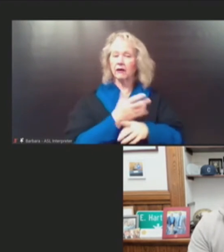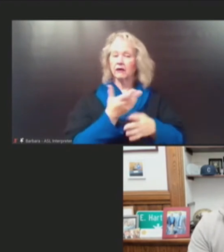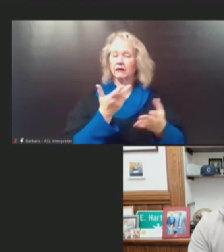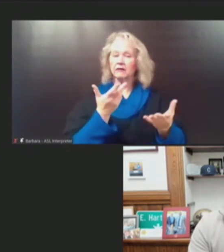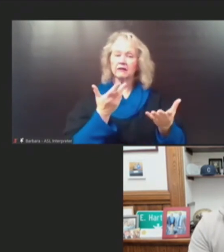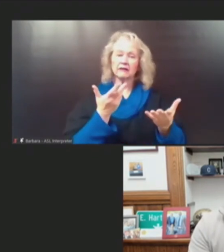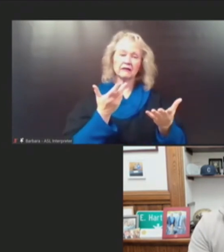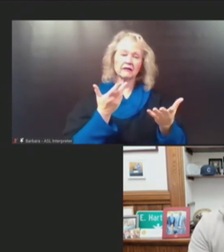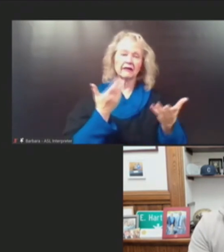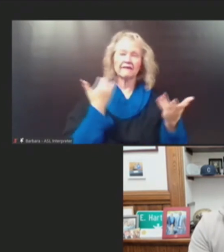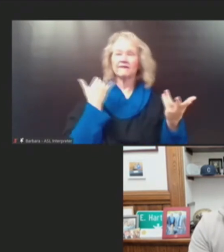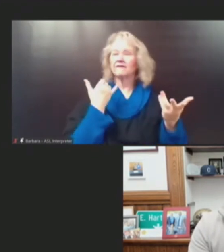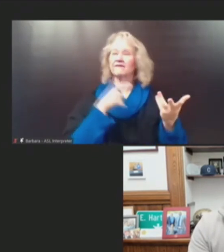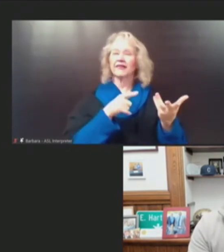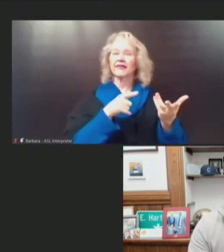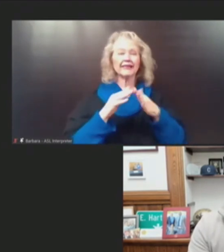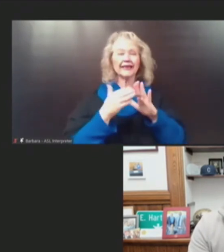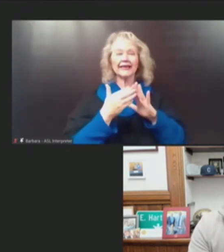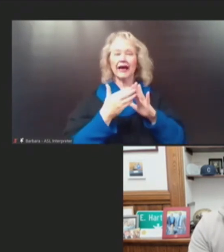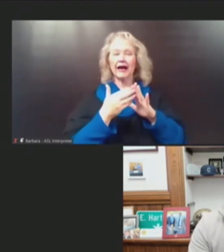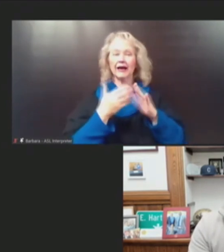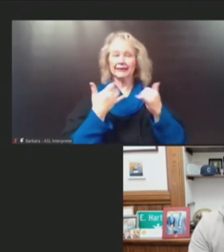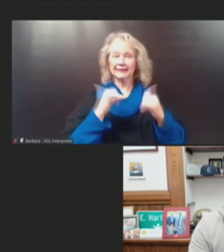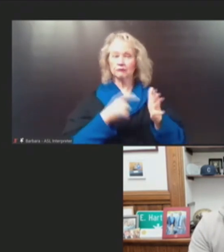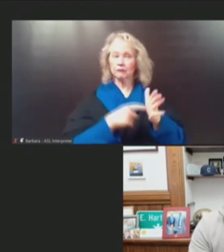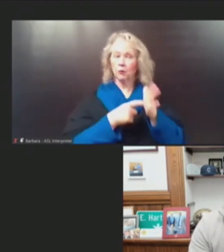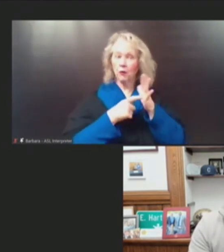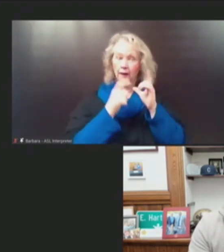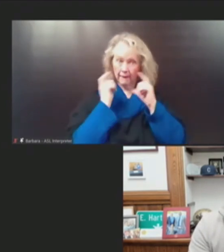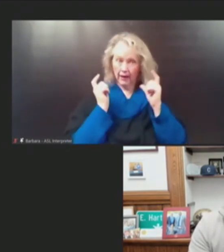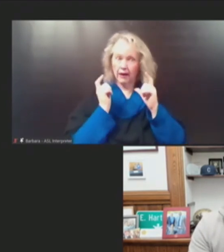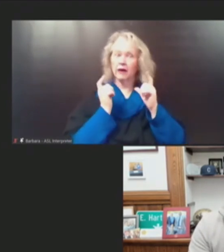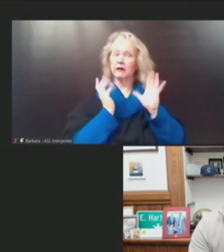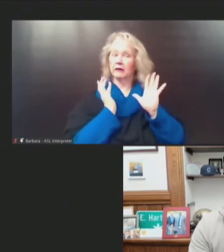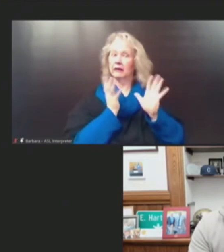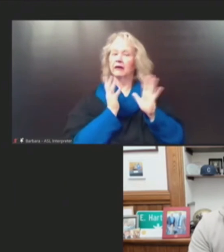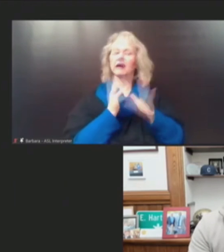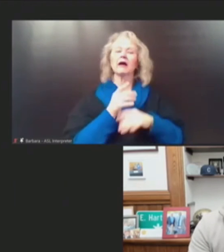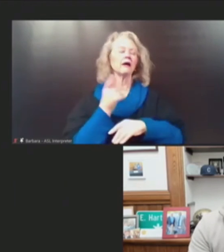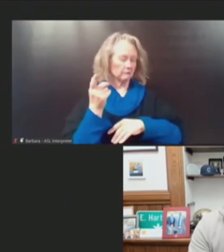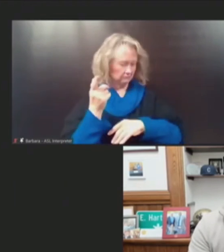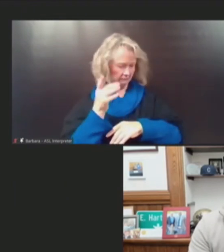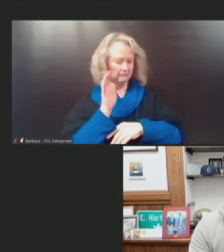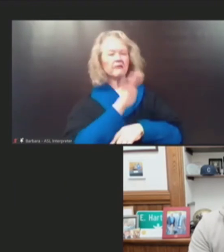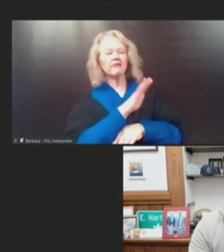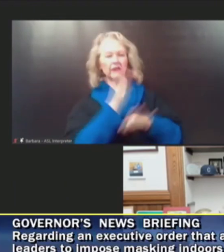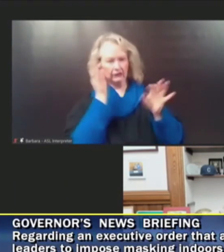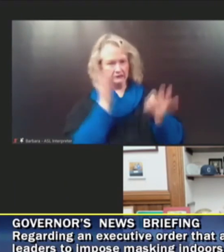that still have a town-wide mask mandate, for example. That's at their discretion.